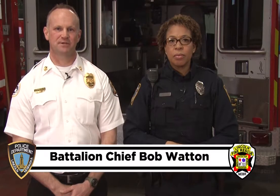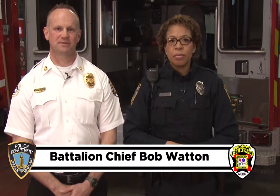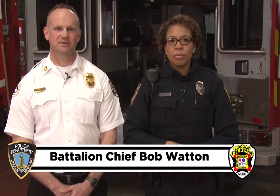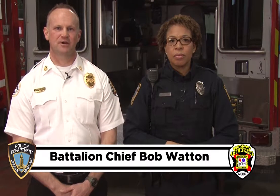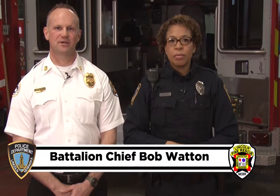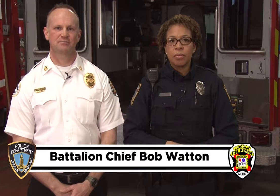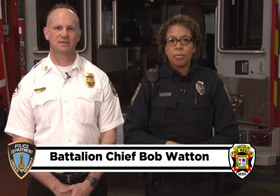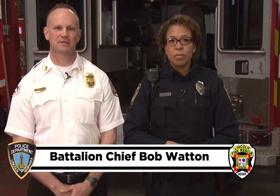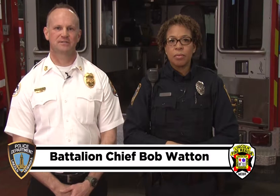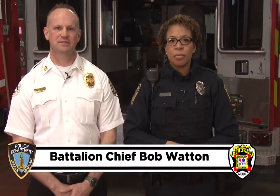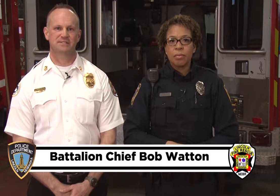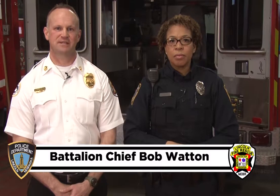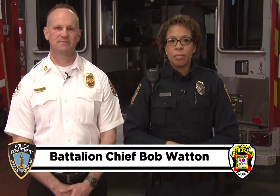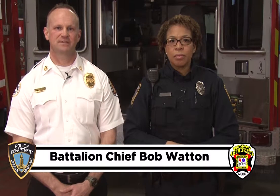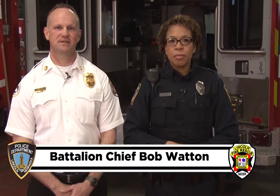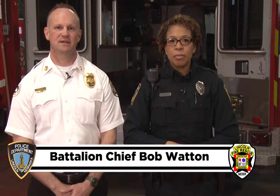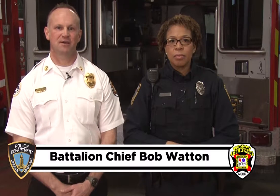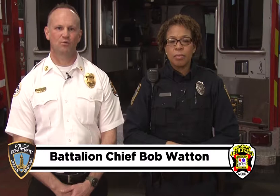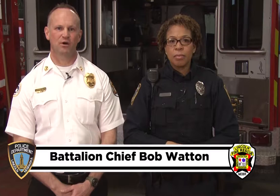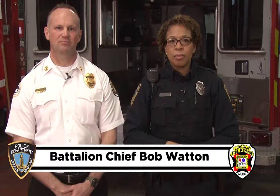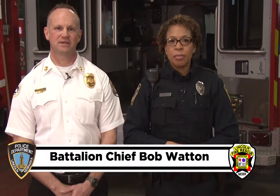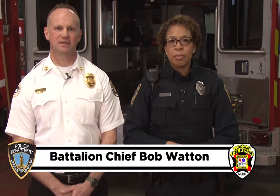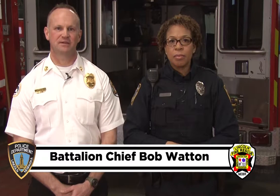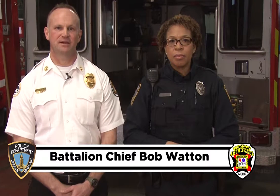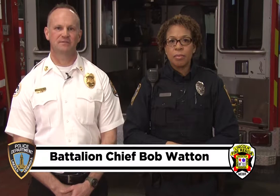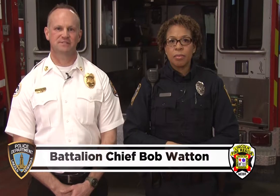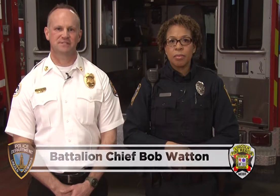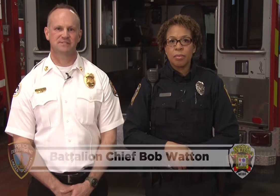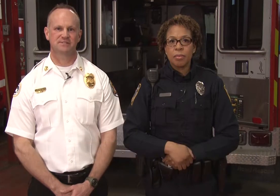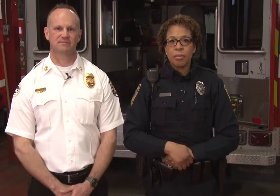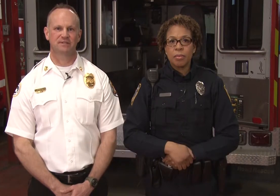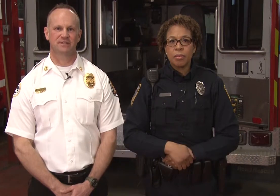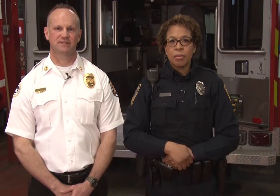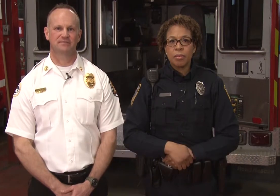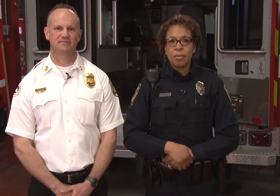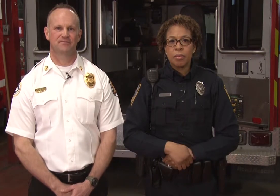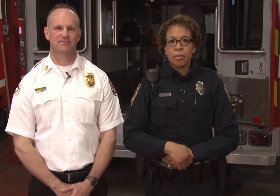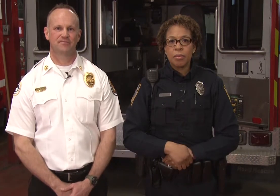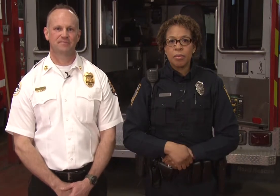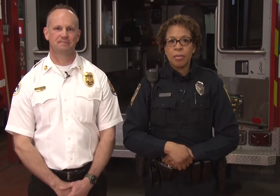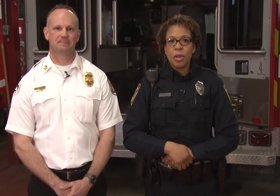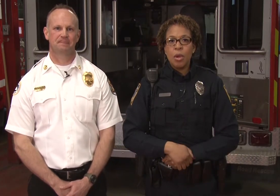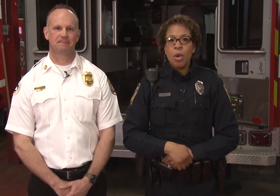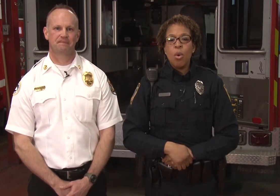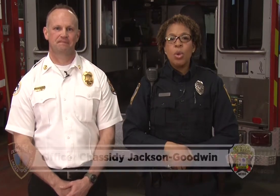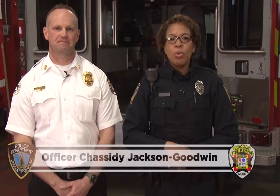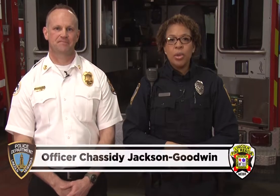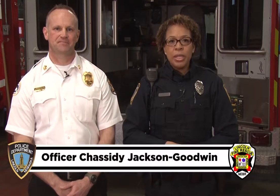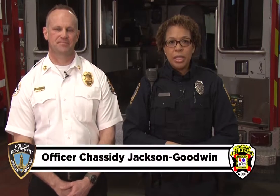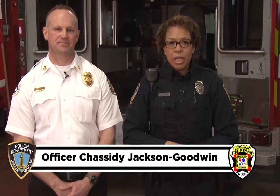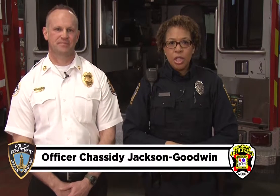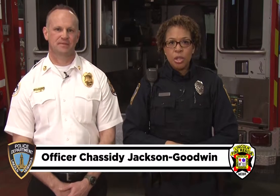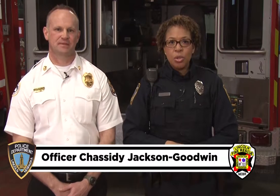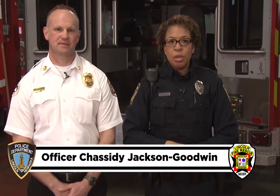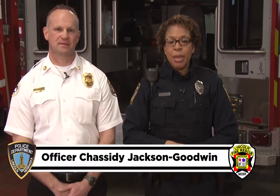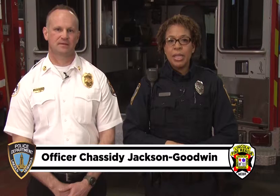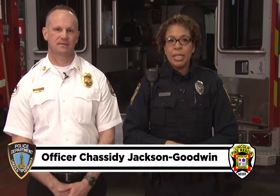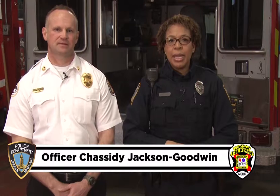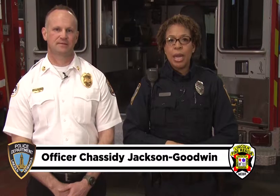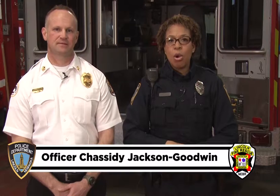are committed to the safety and well-being of the citizens of Lincoln. We will continue to maintain our